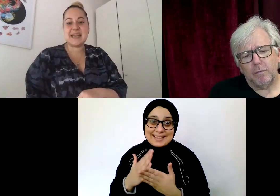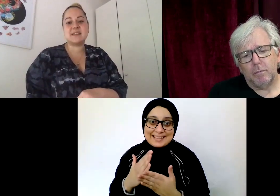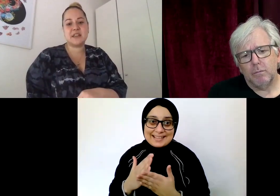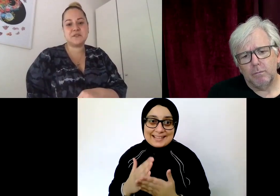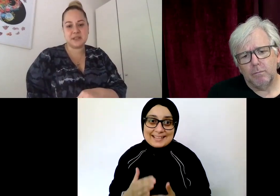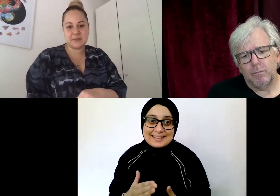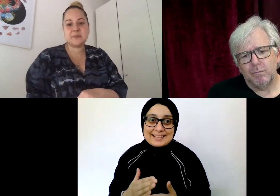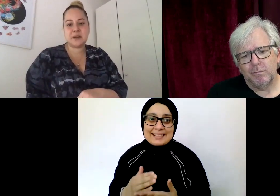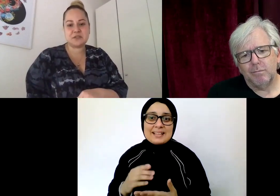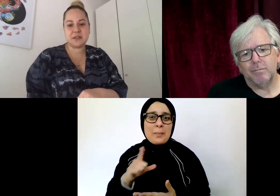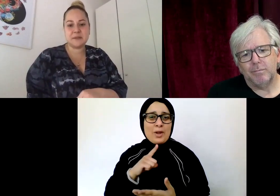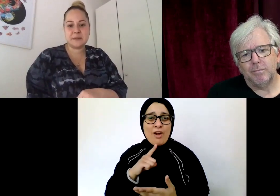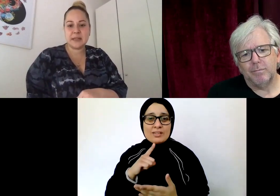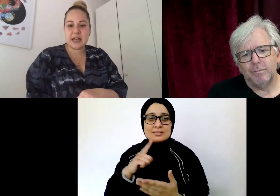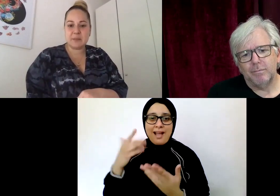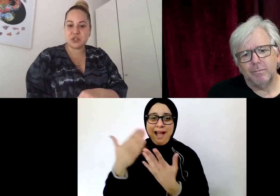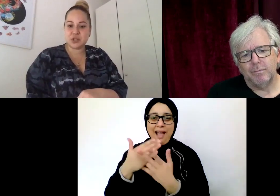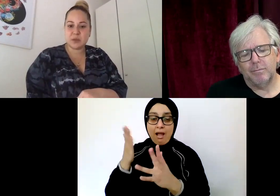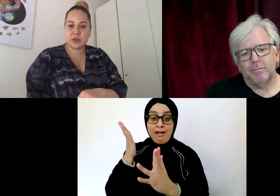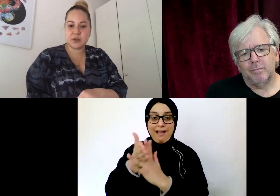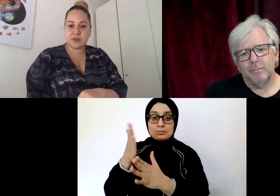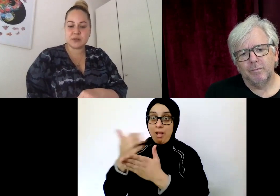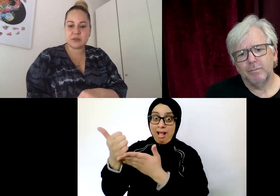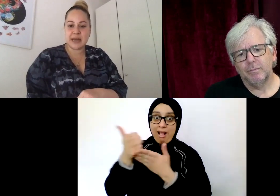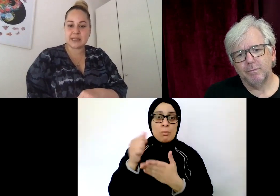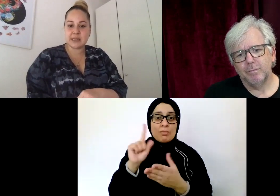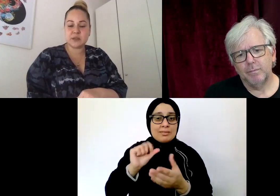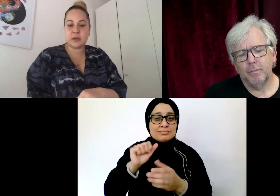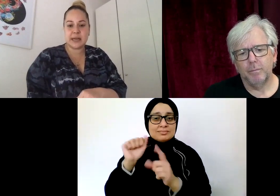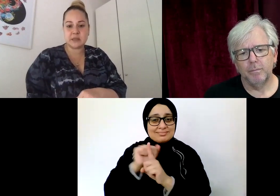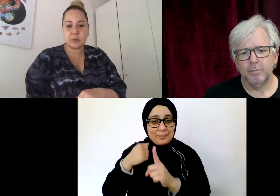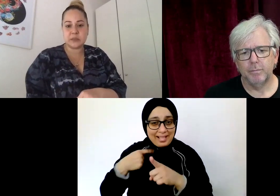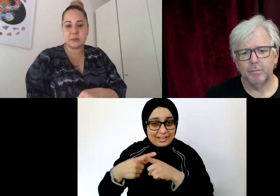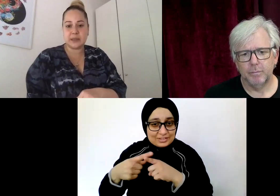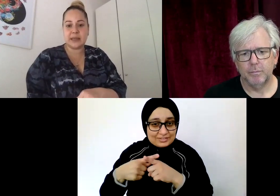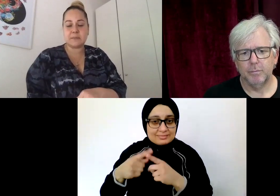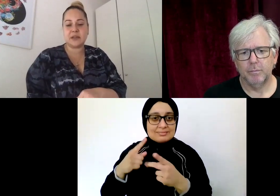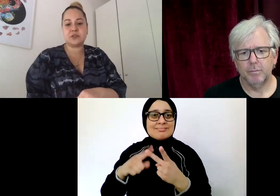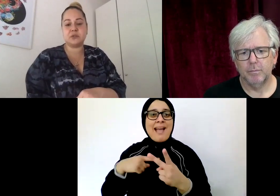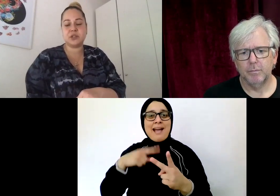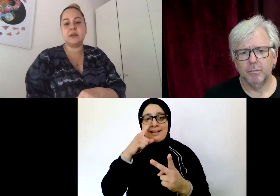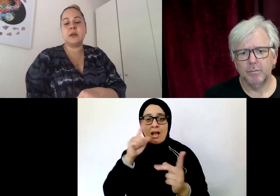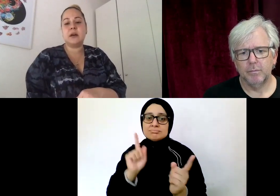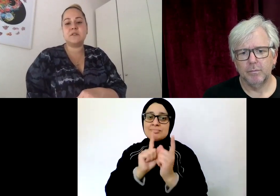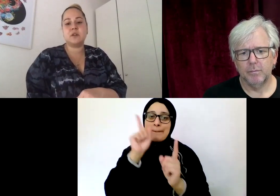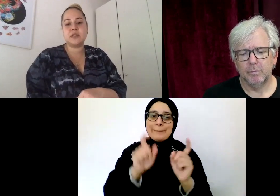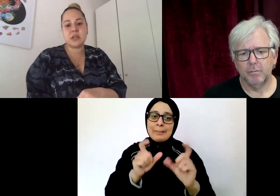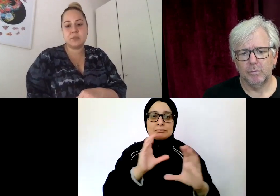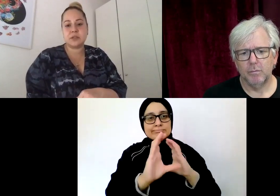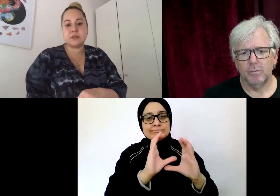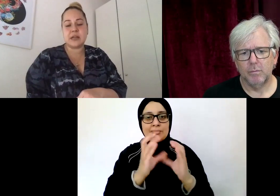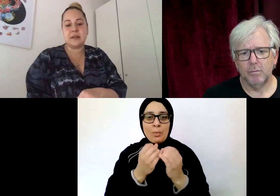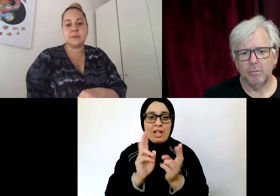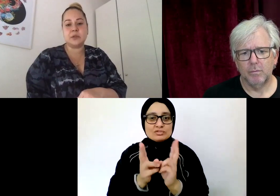Yes, definitely. I agree. Just because access to work has supported me and makes sure I've got the